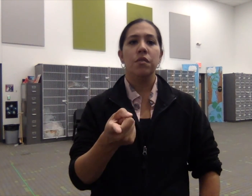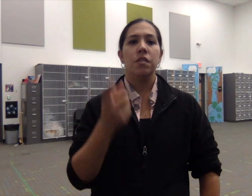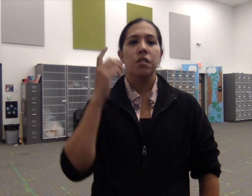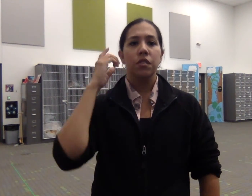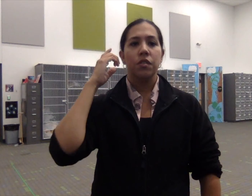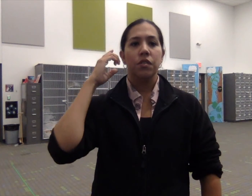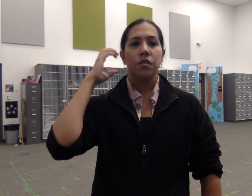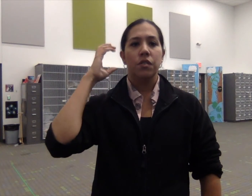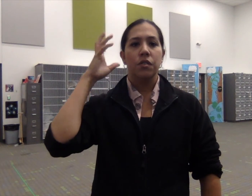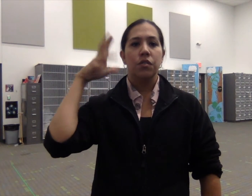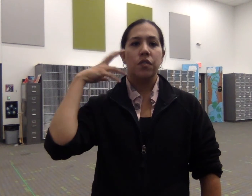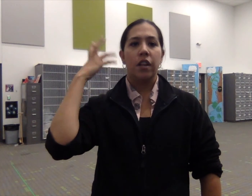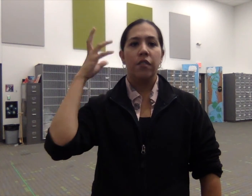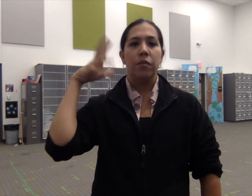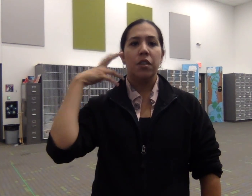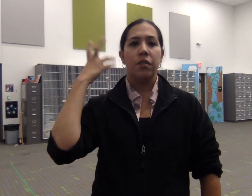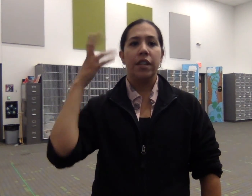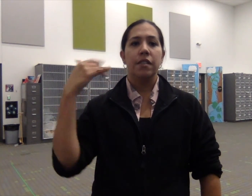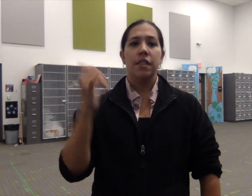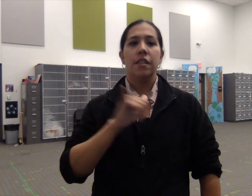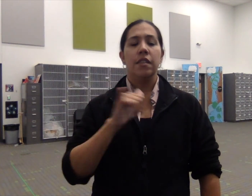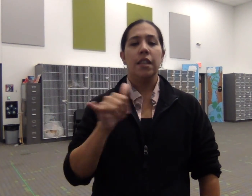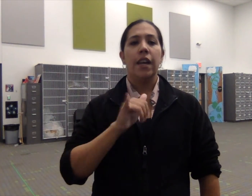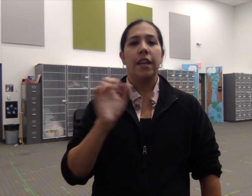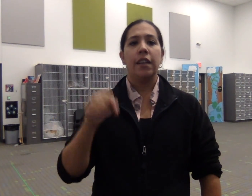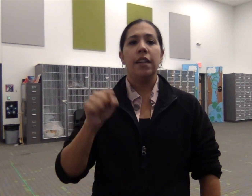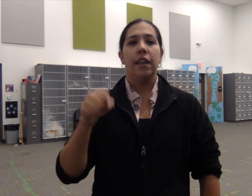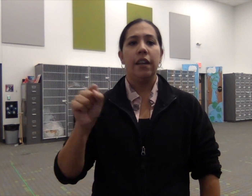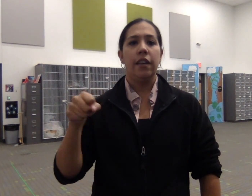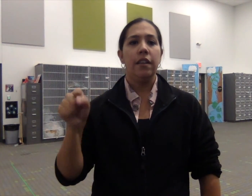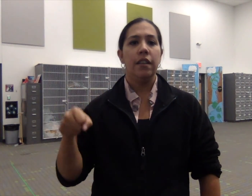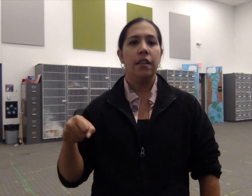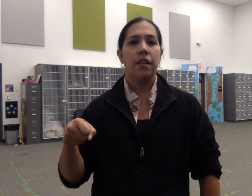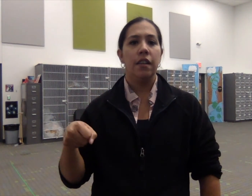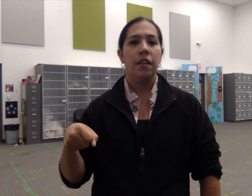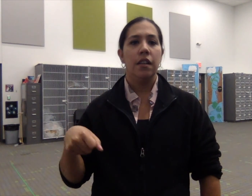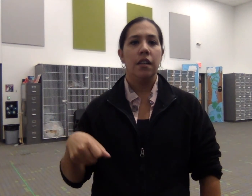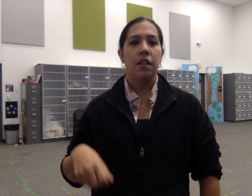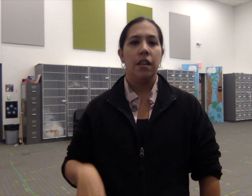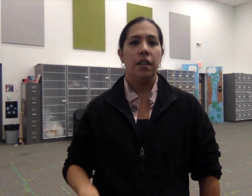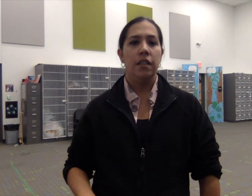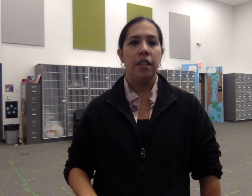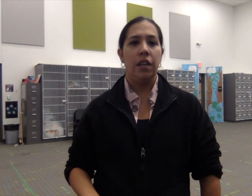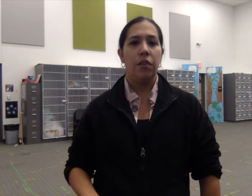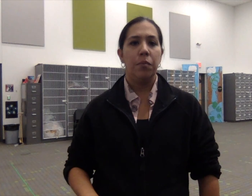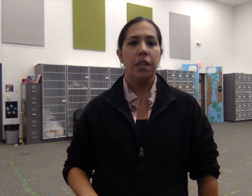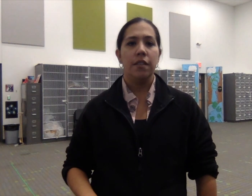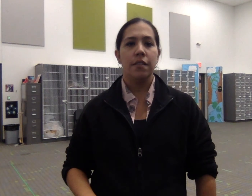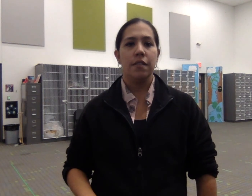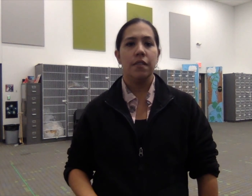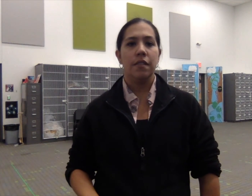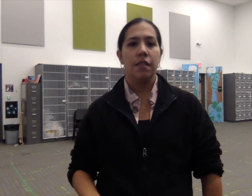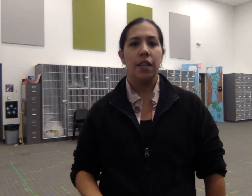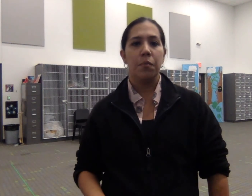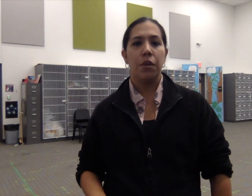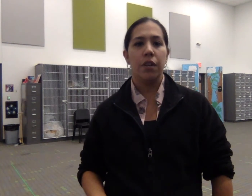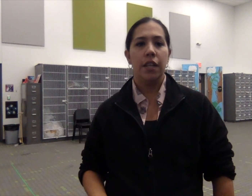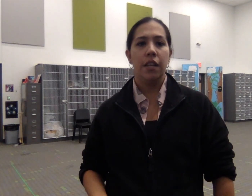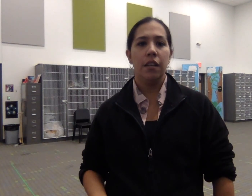drive me crazy like yeah and then it repeats that part again